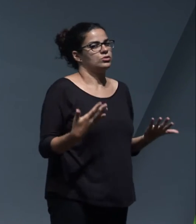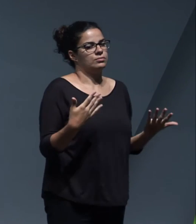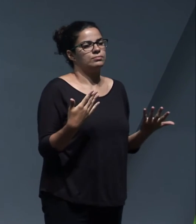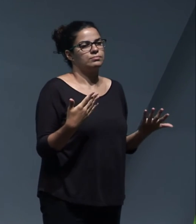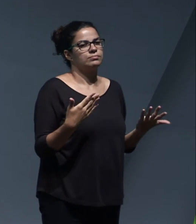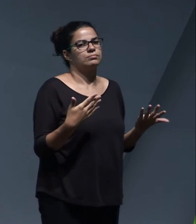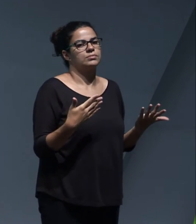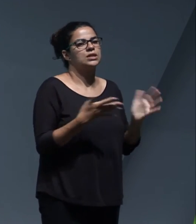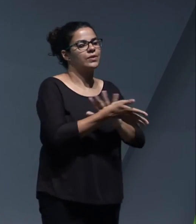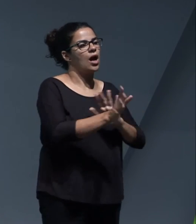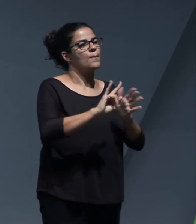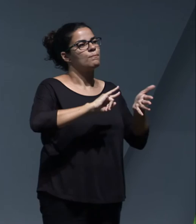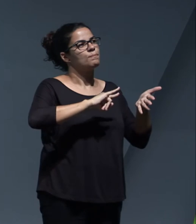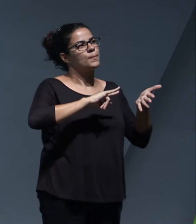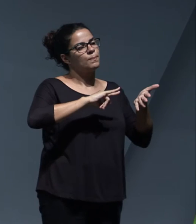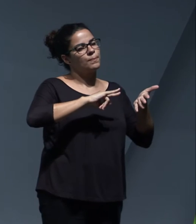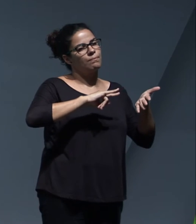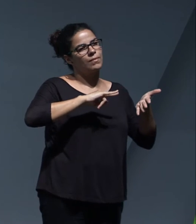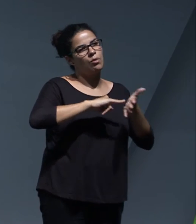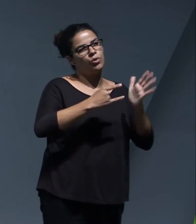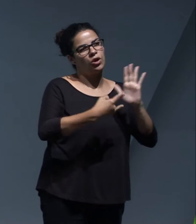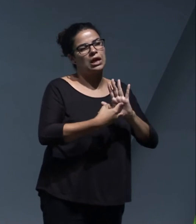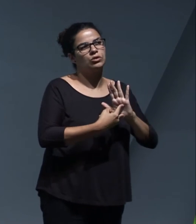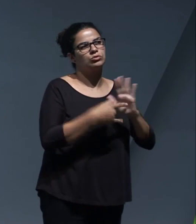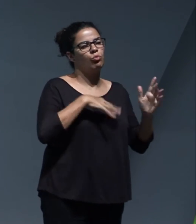So these projects go beyond